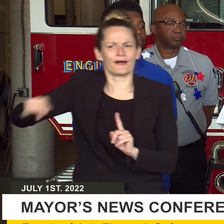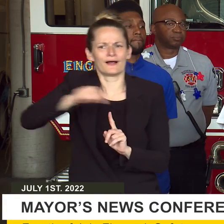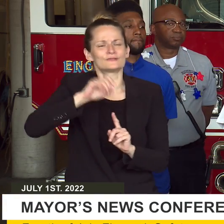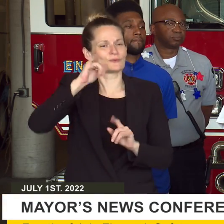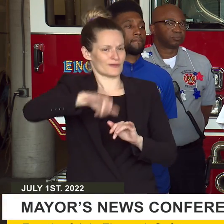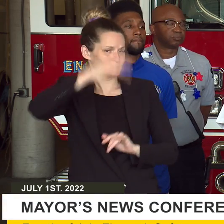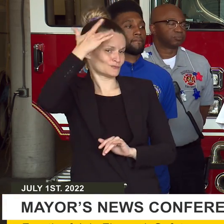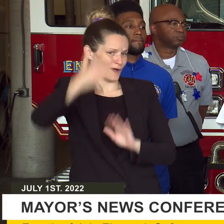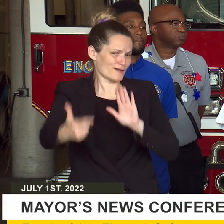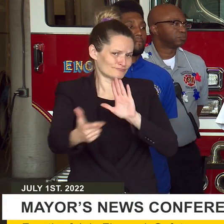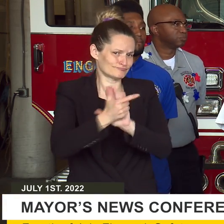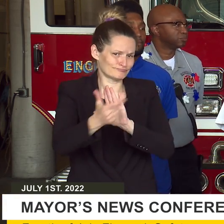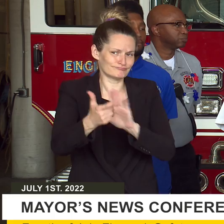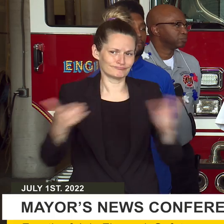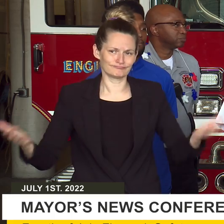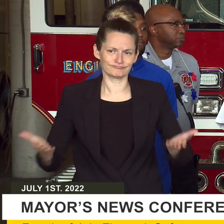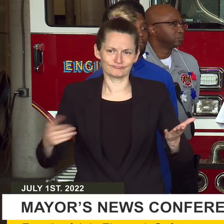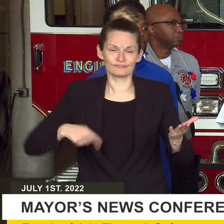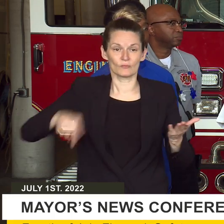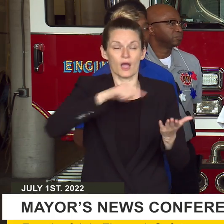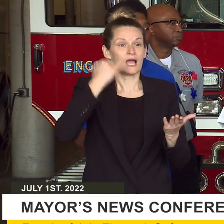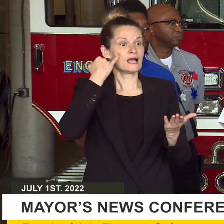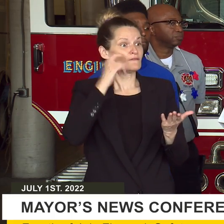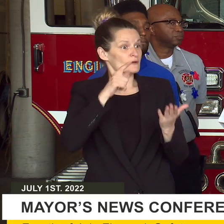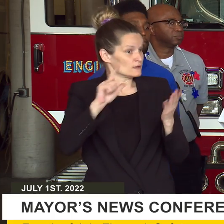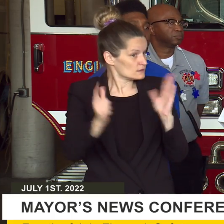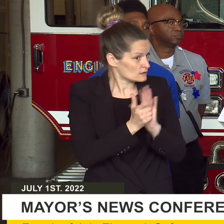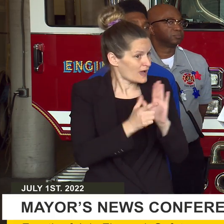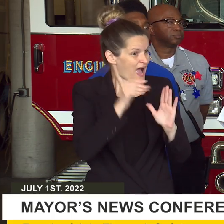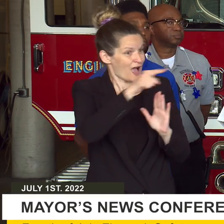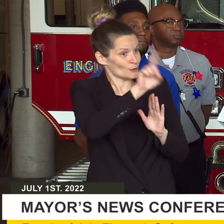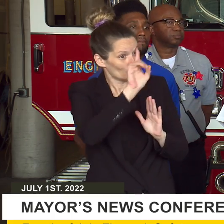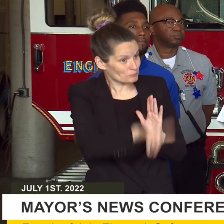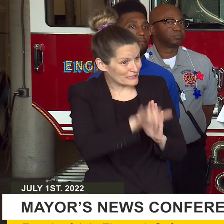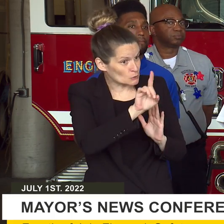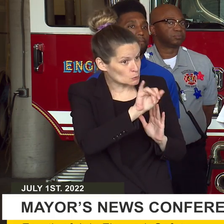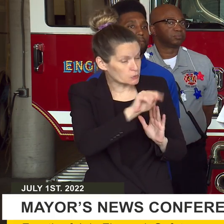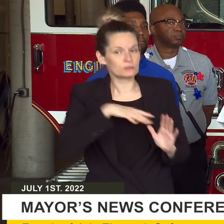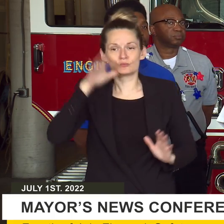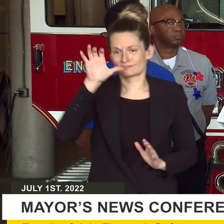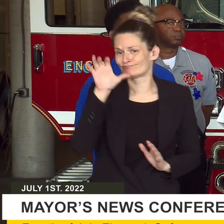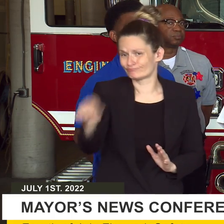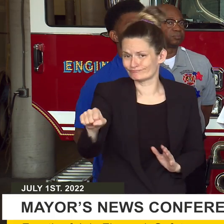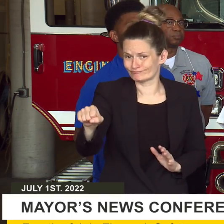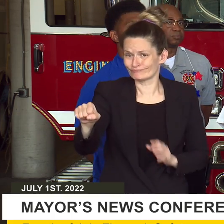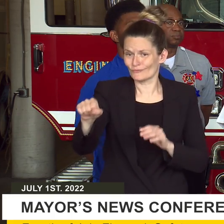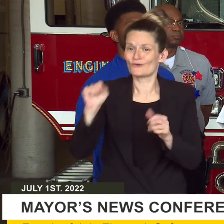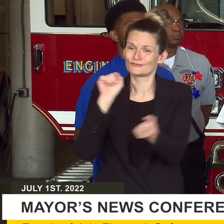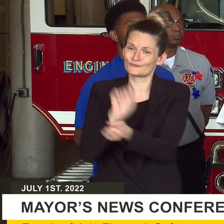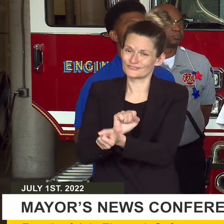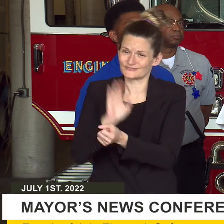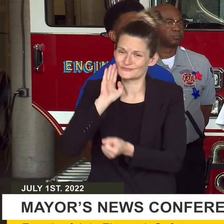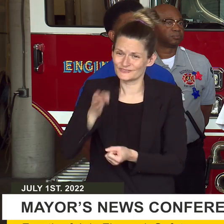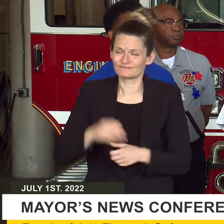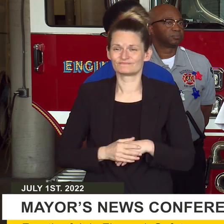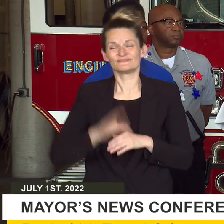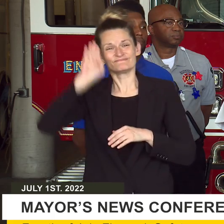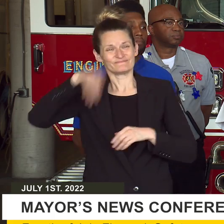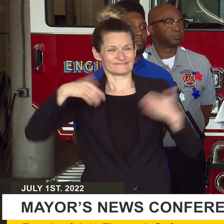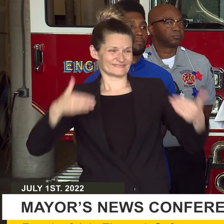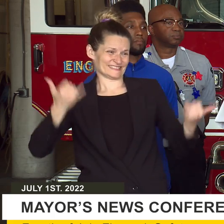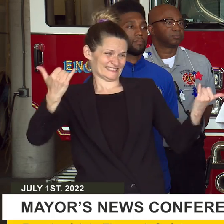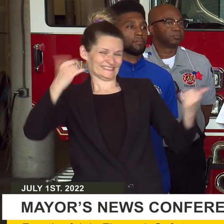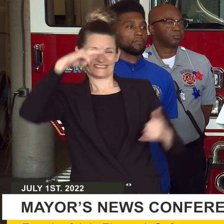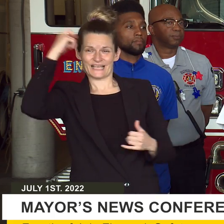As has been previously noted in our short-term deployment strategy, the summer months bring with them additional challenges and a change in